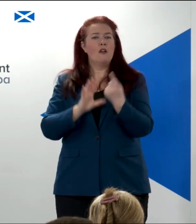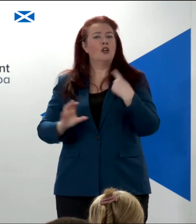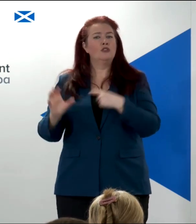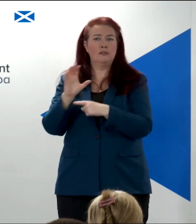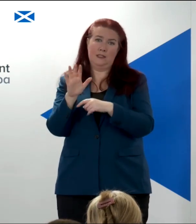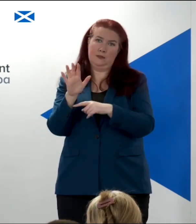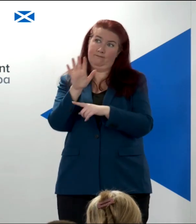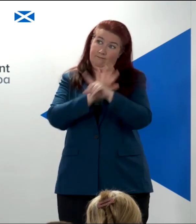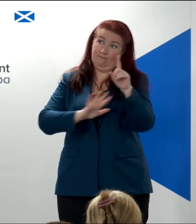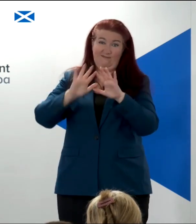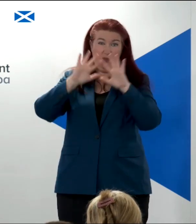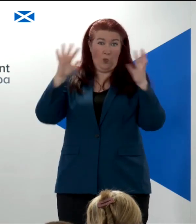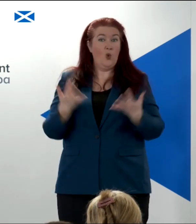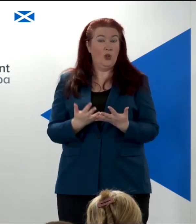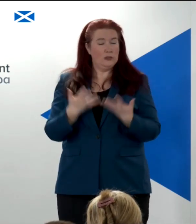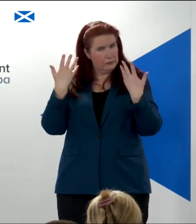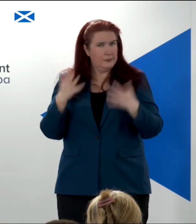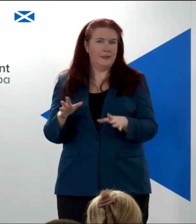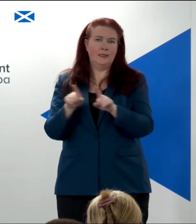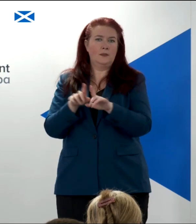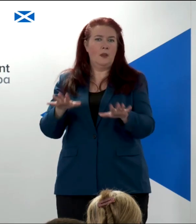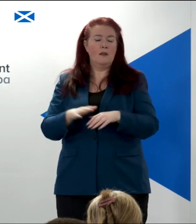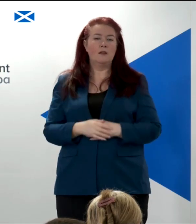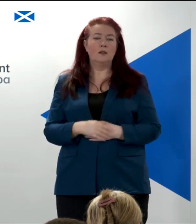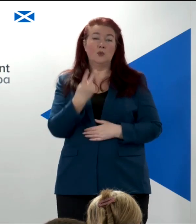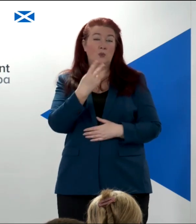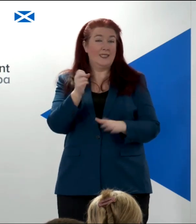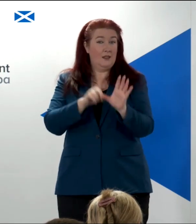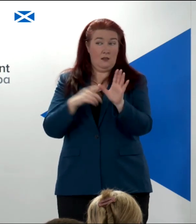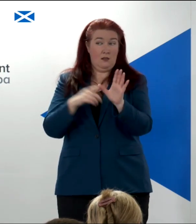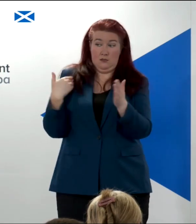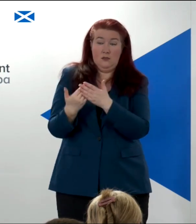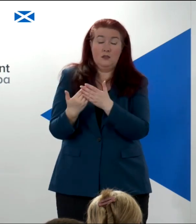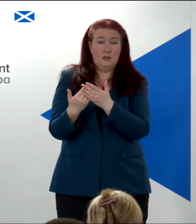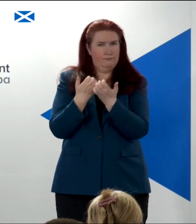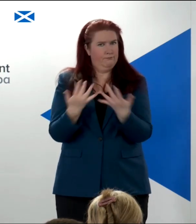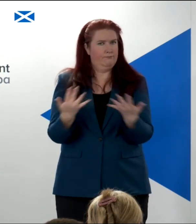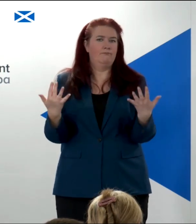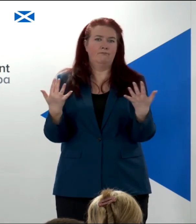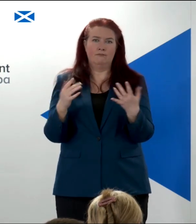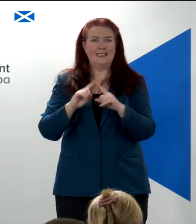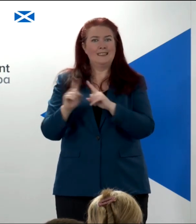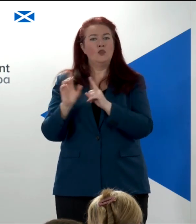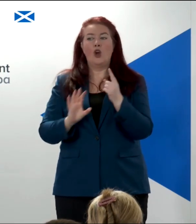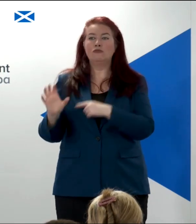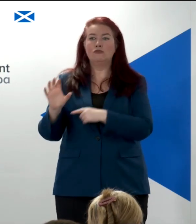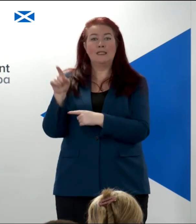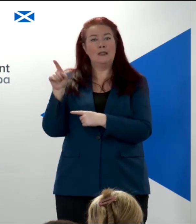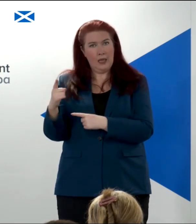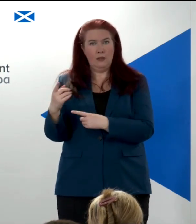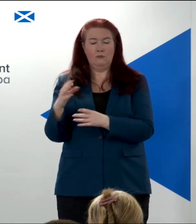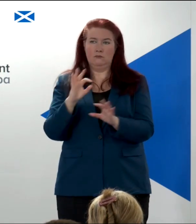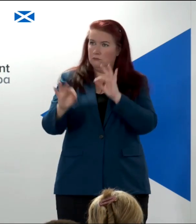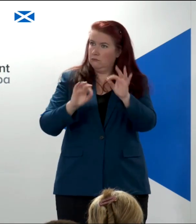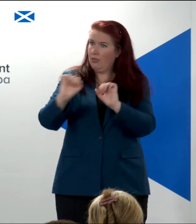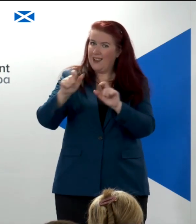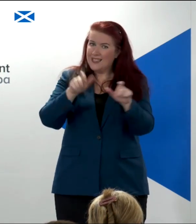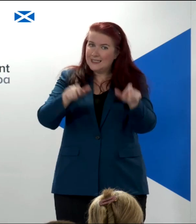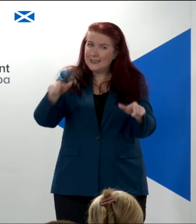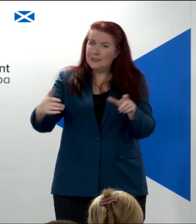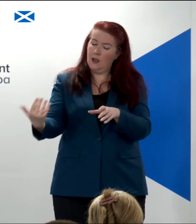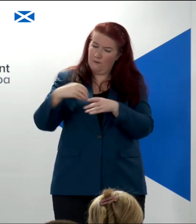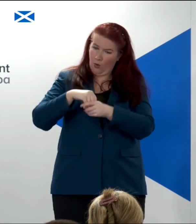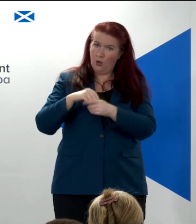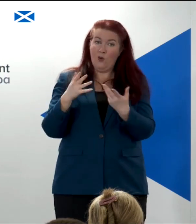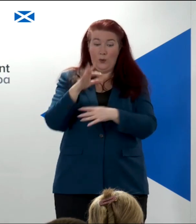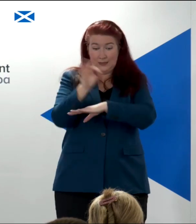right across the world. In the last 20 years, several countries have directly involved their citizens in designing or